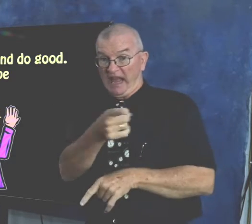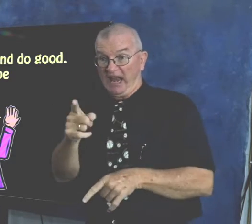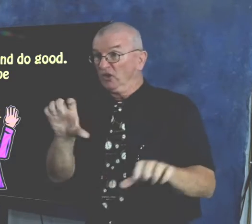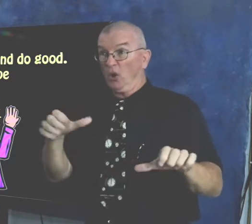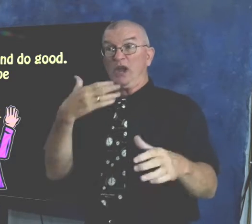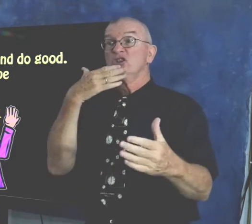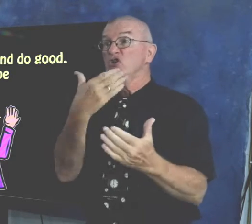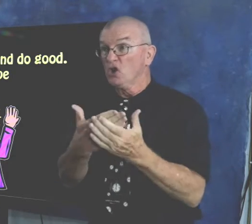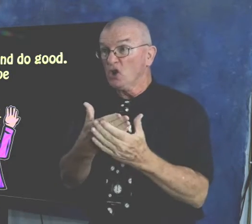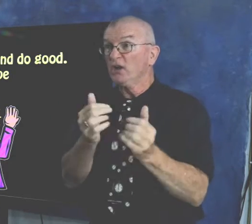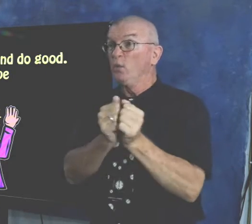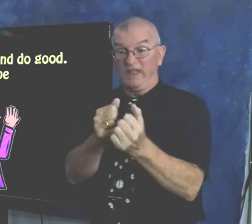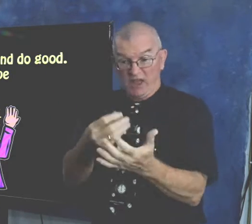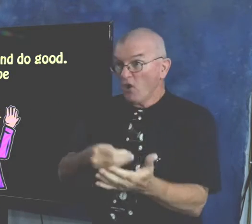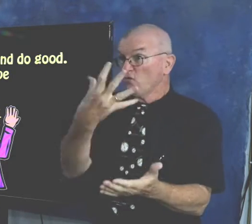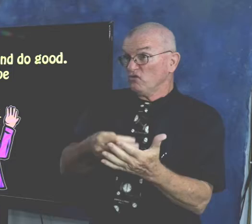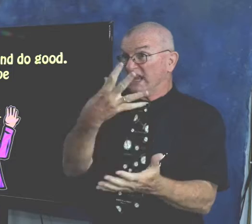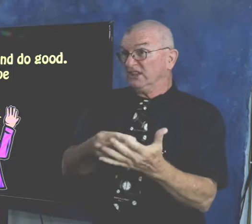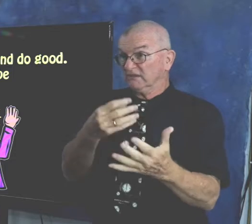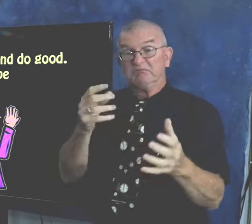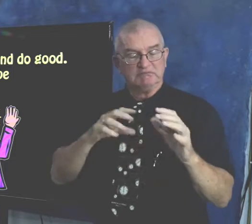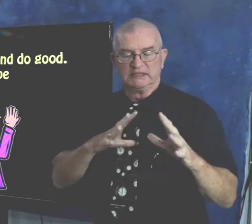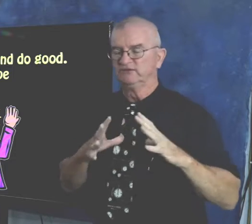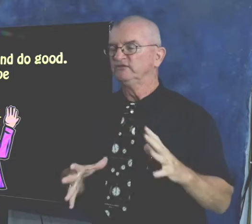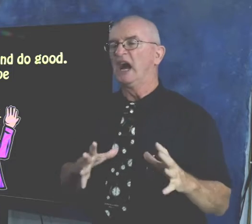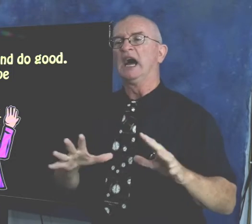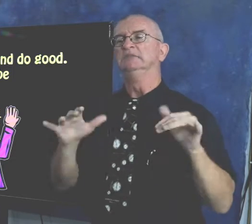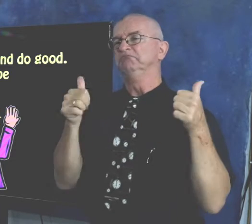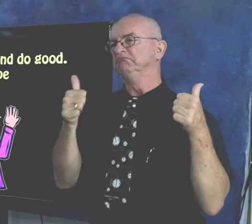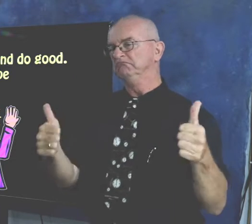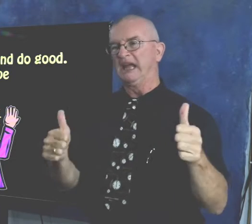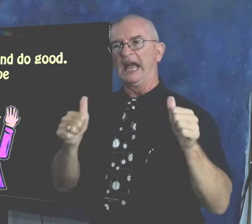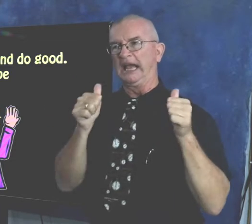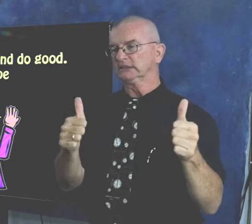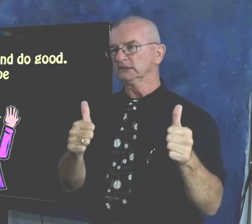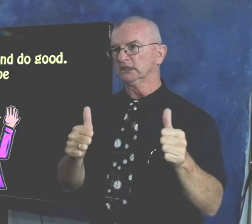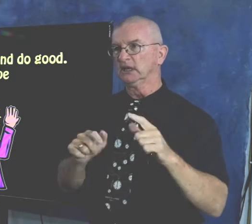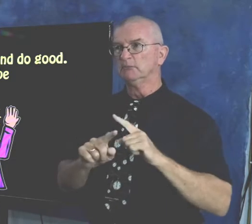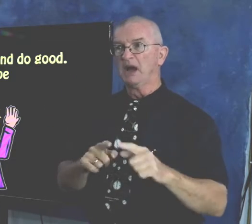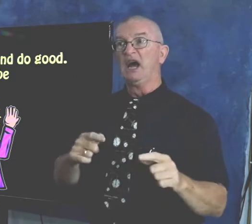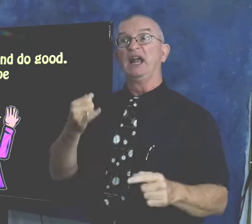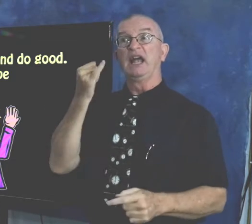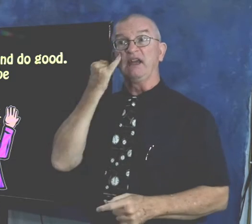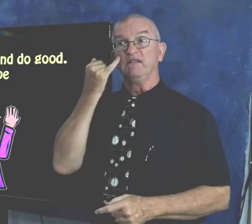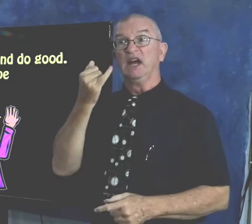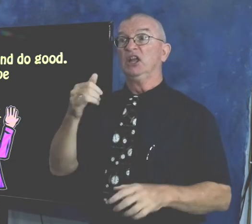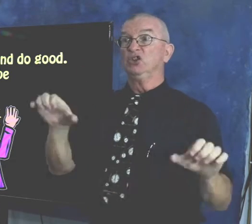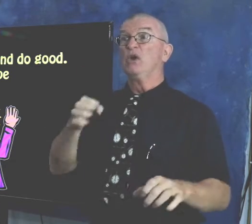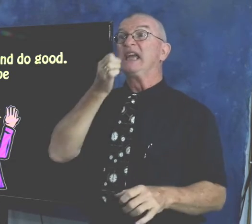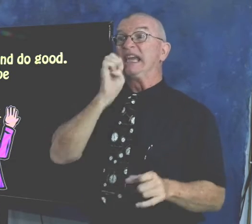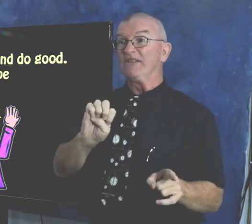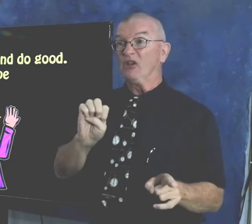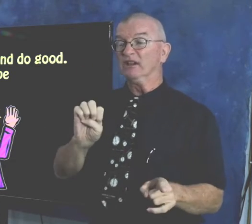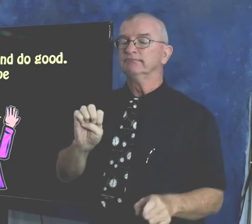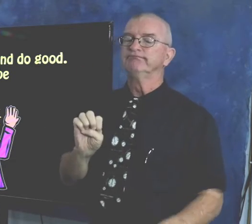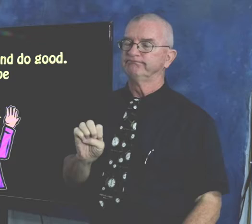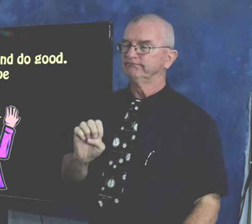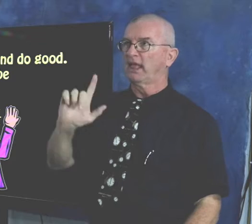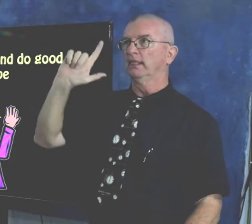them. If they're doing good with their money, that's wonderful. That's fine. But if they do evil,